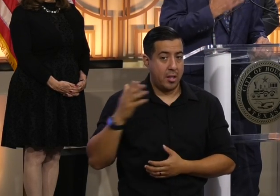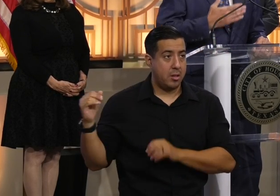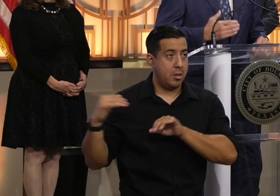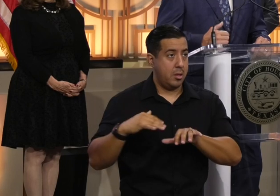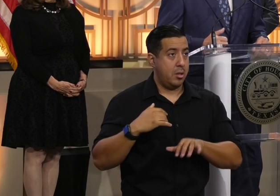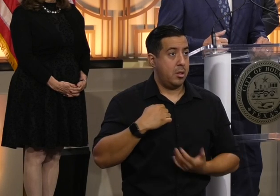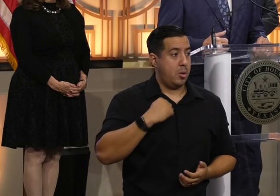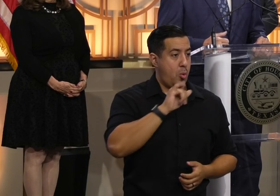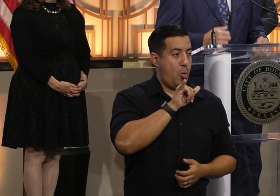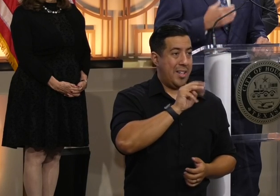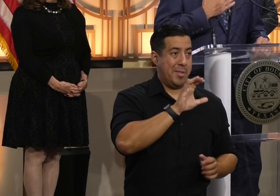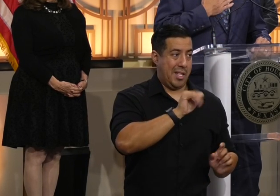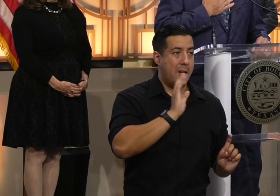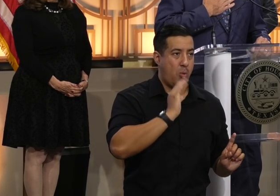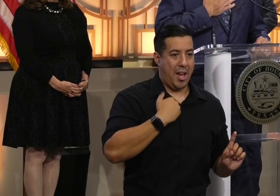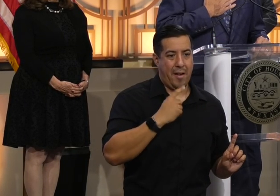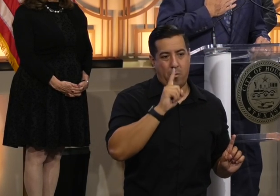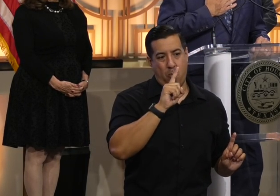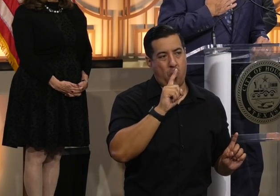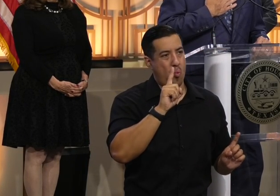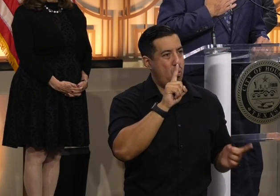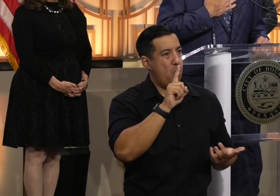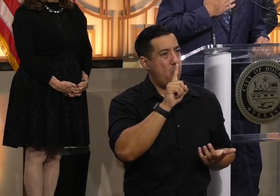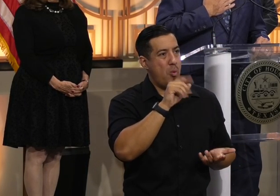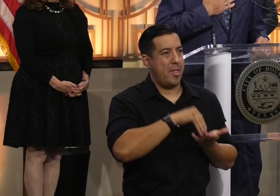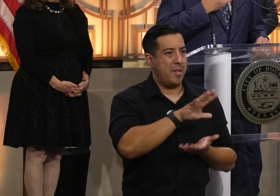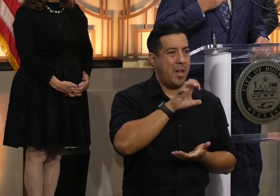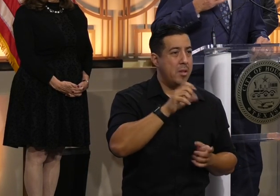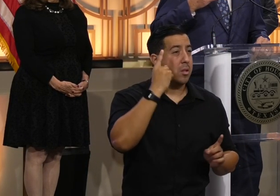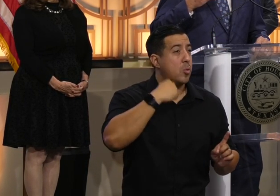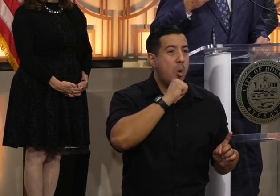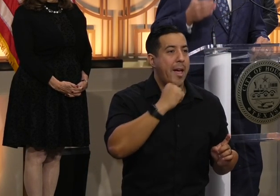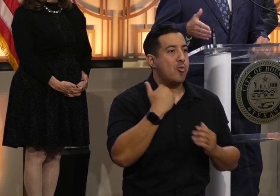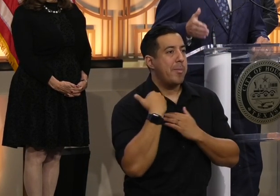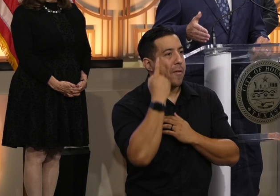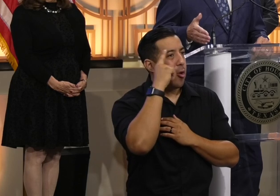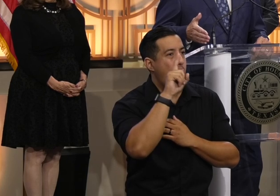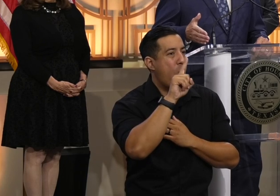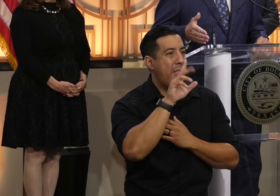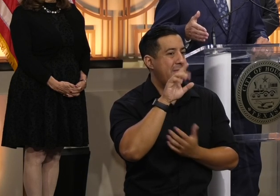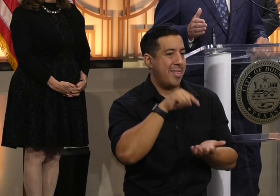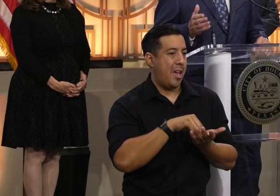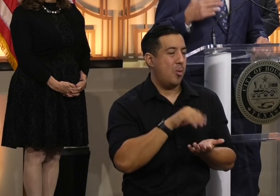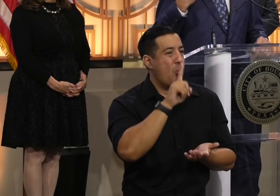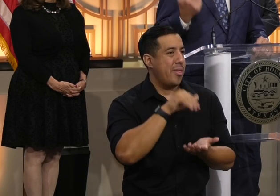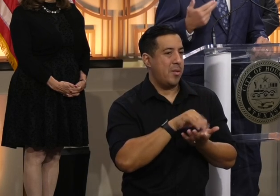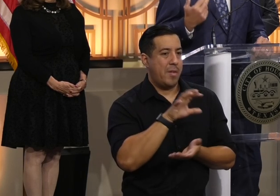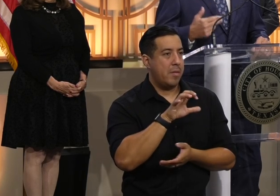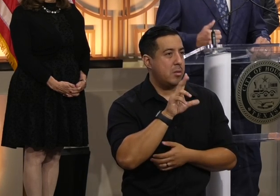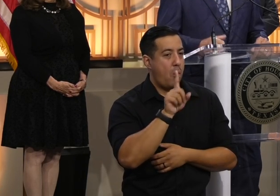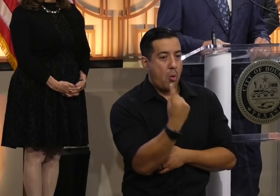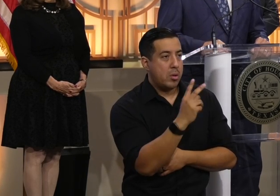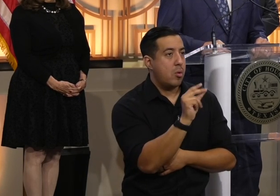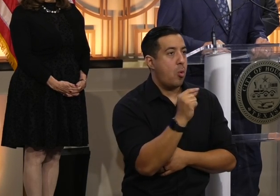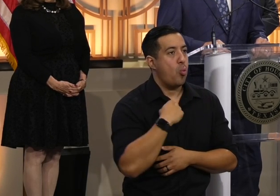do 1,500 or so, but we're not responsible for 1,500. We're responsible for 6,000. And I think all four of